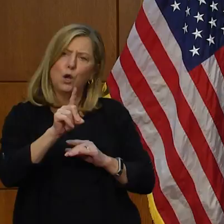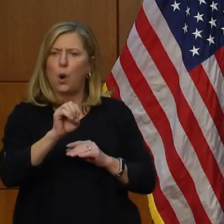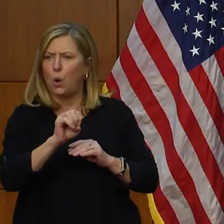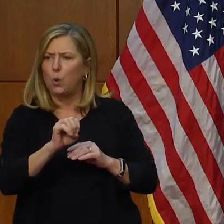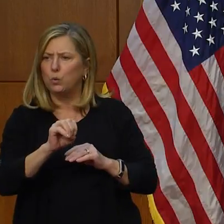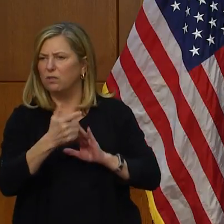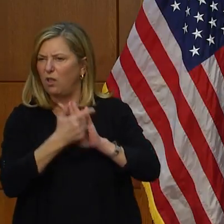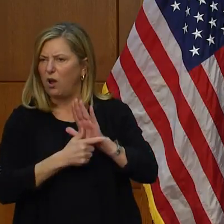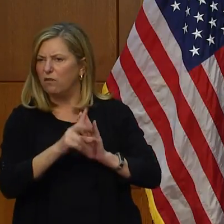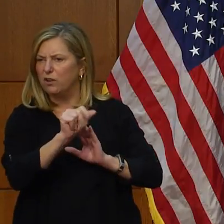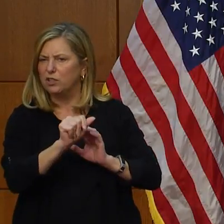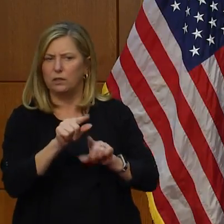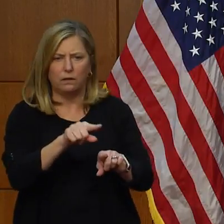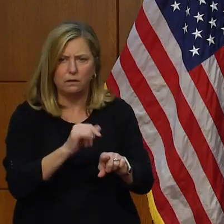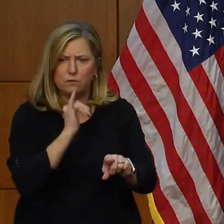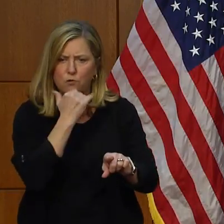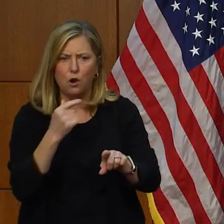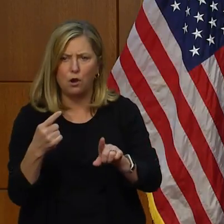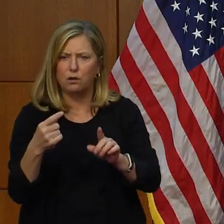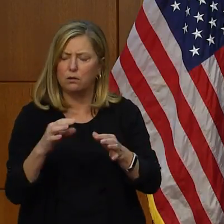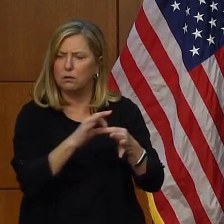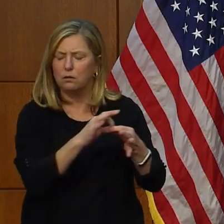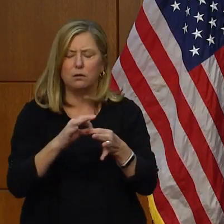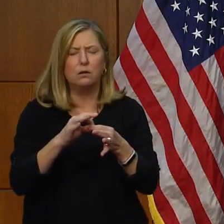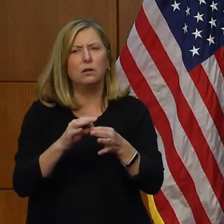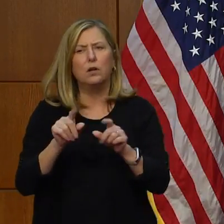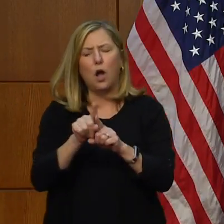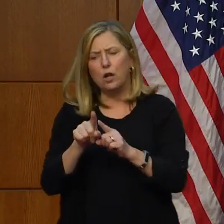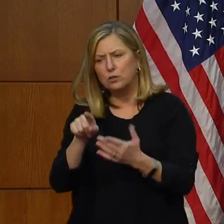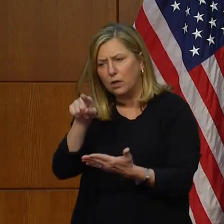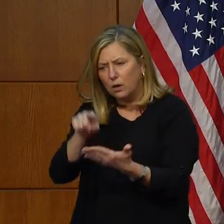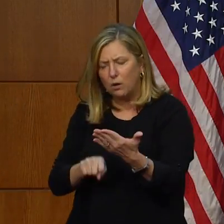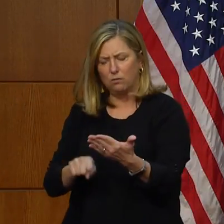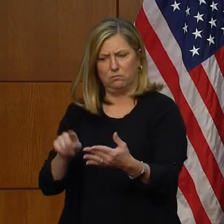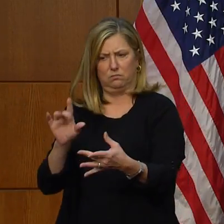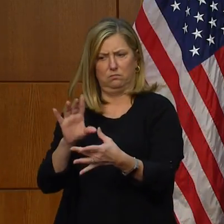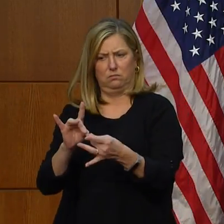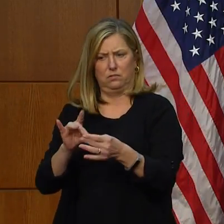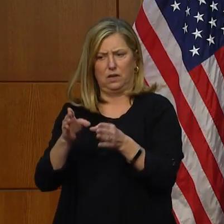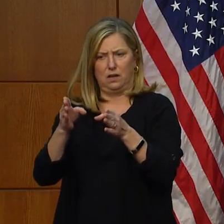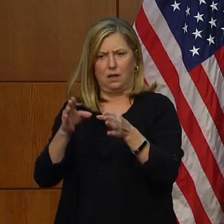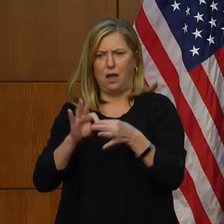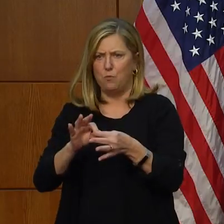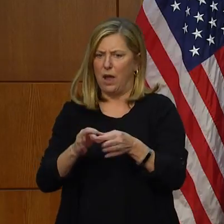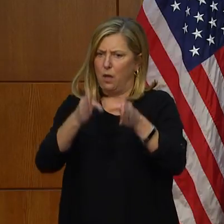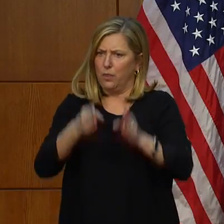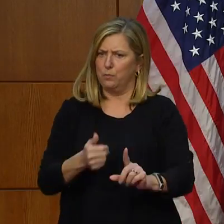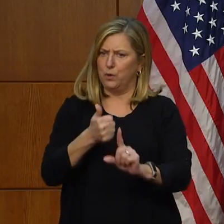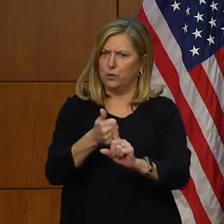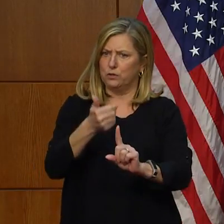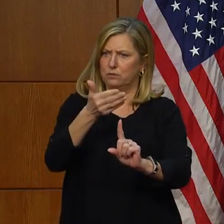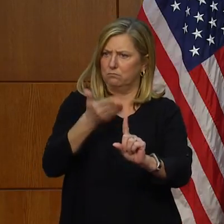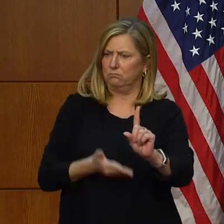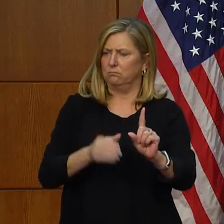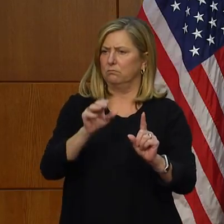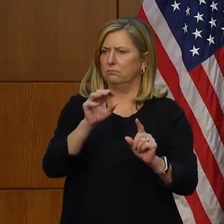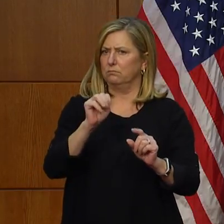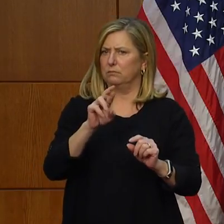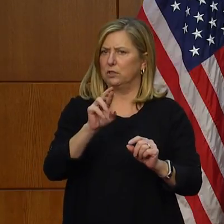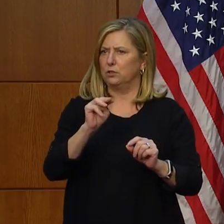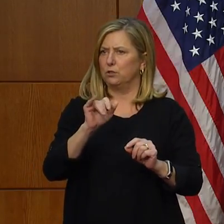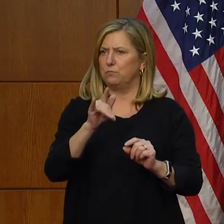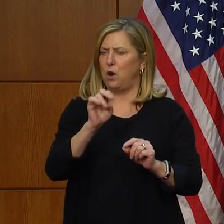substantial commentary on the kind of individual that Mr. Martin is that has nothing to do